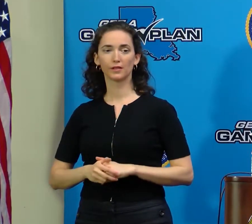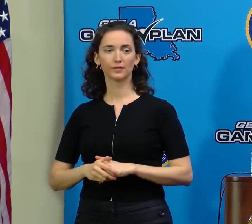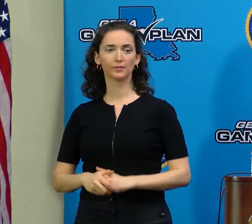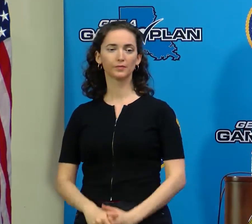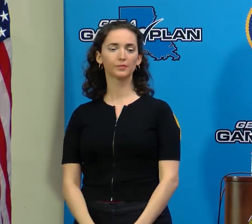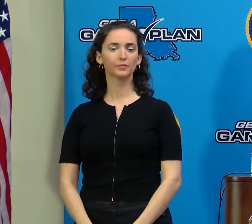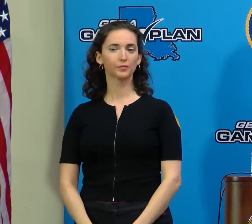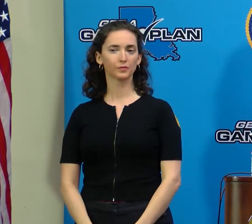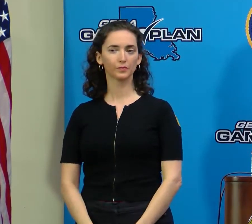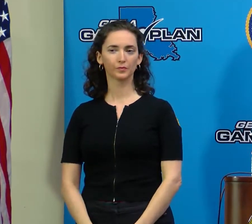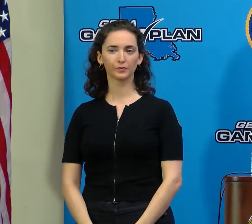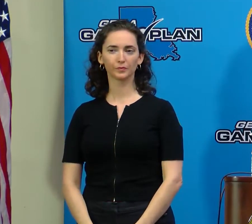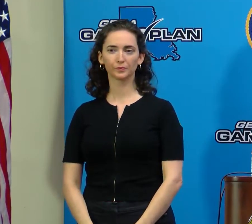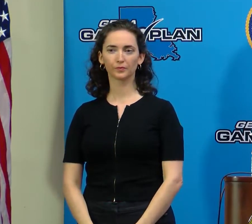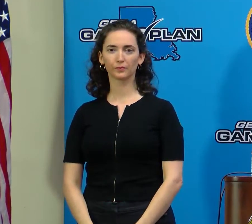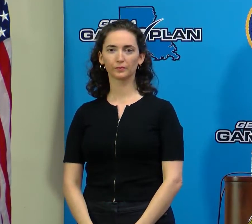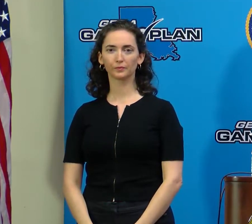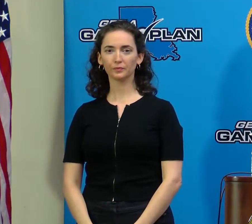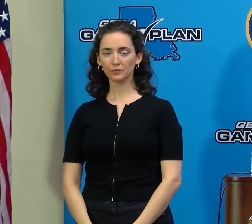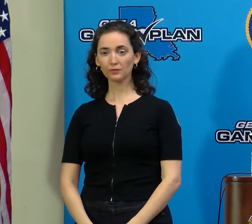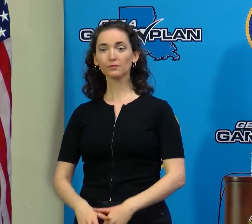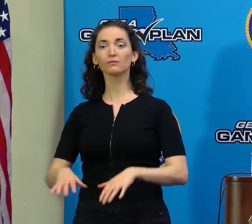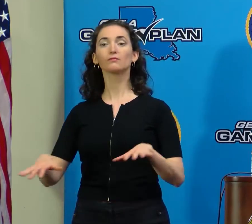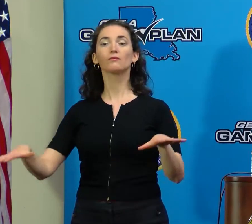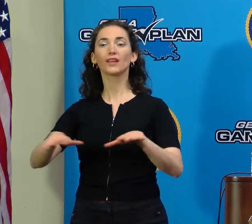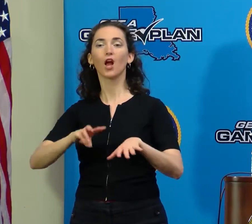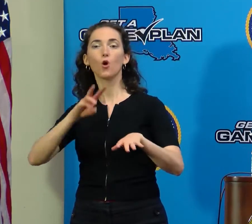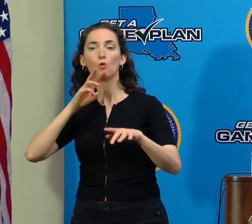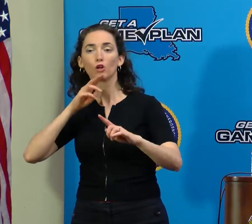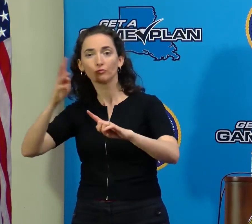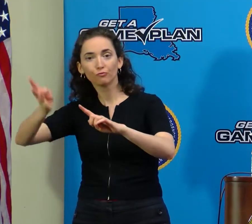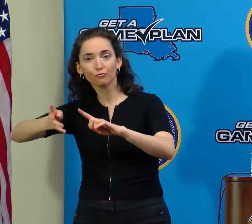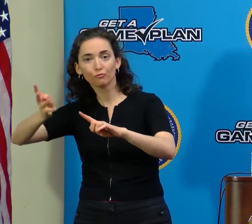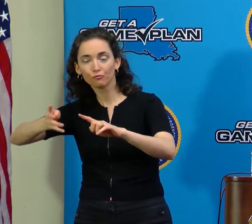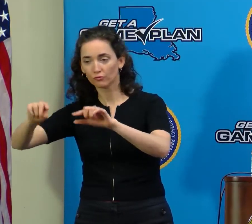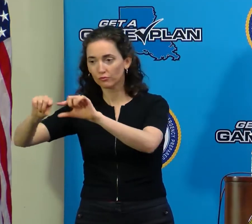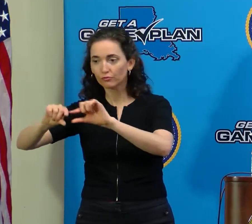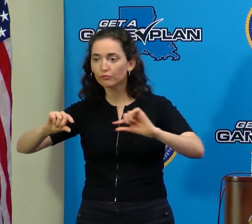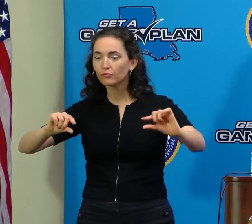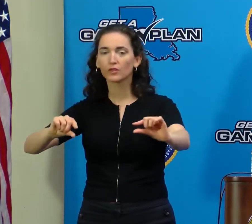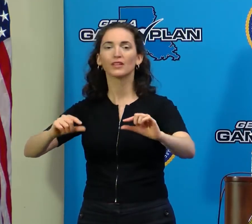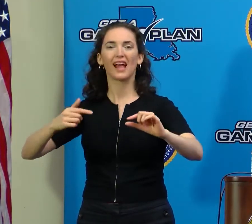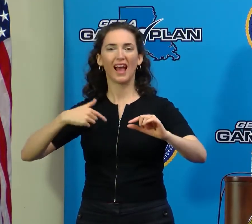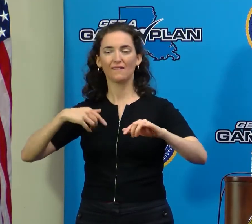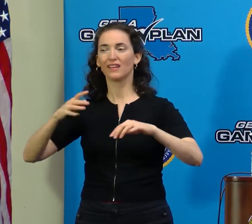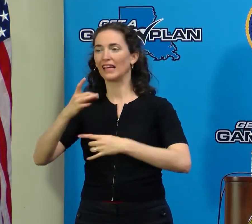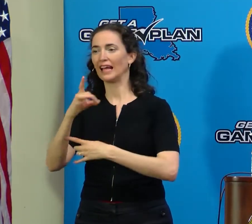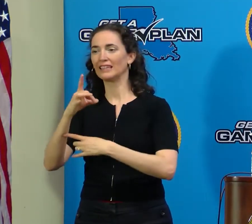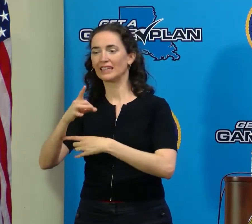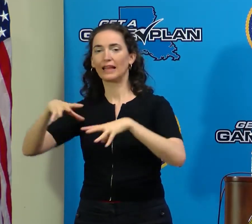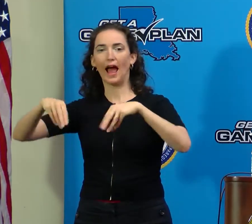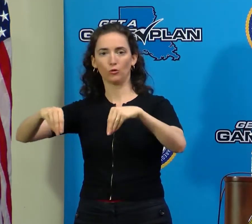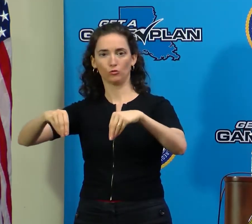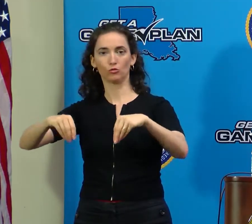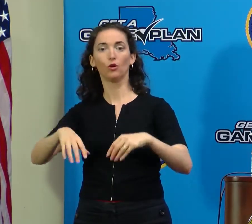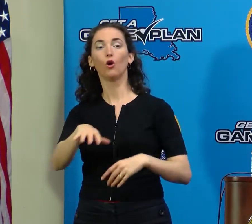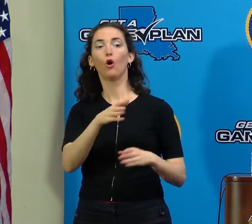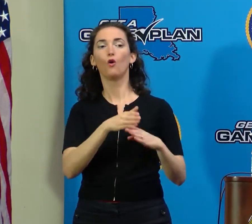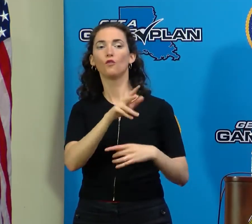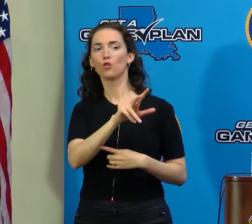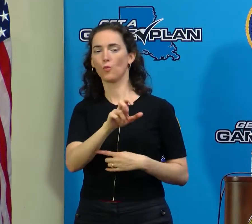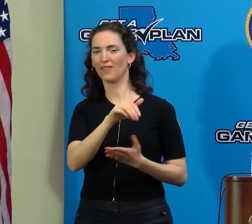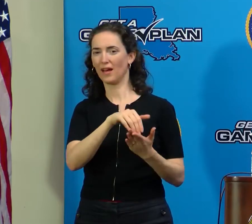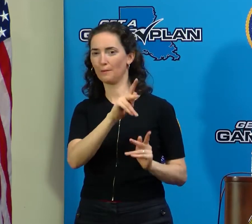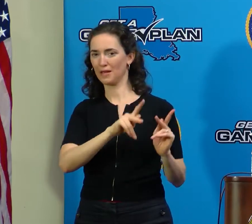There are 18 water system outages impacting more than 312,000 people and 14